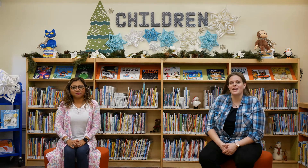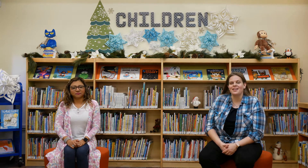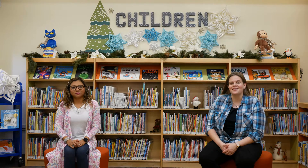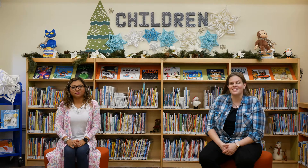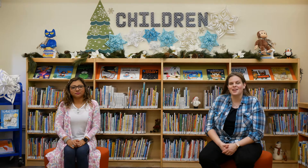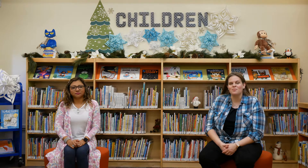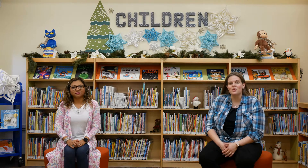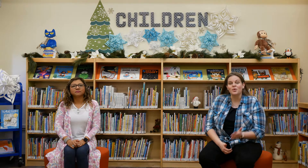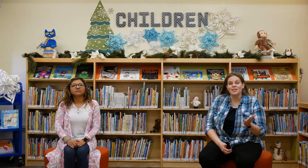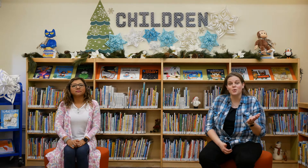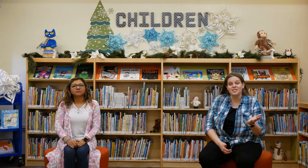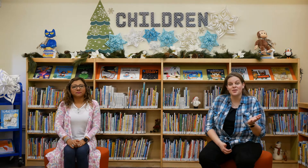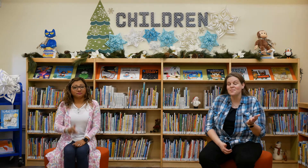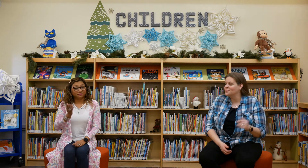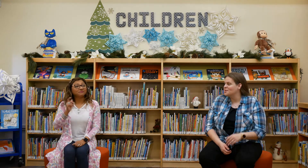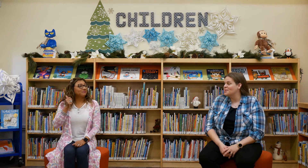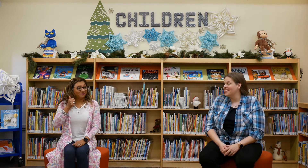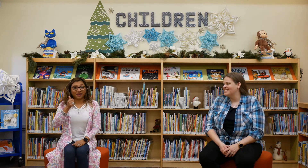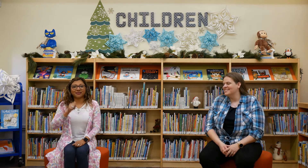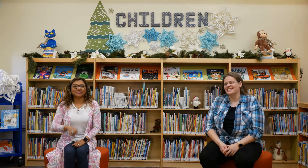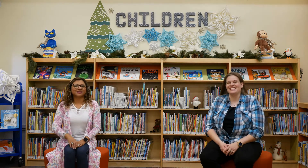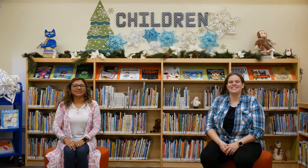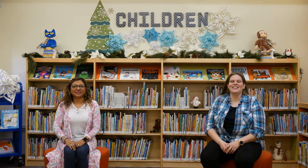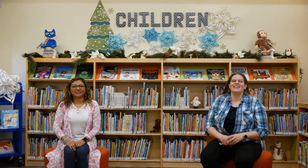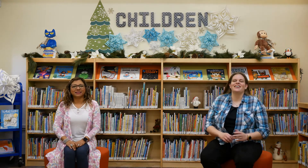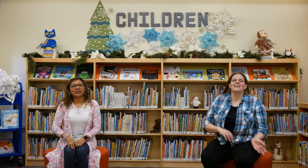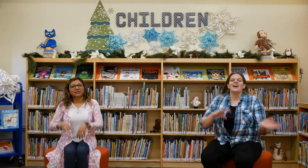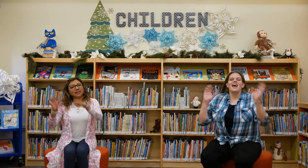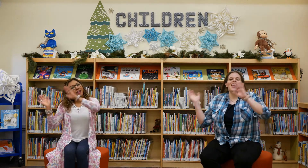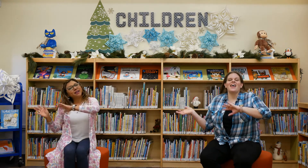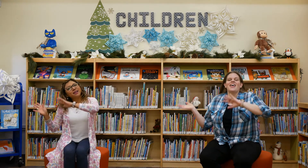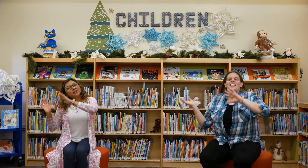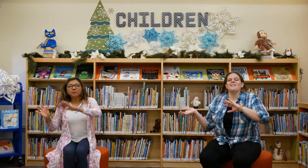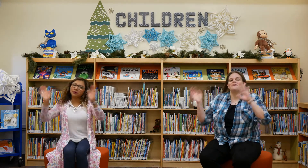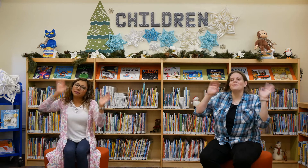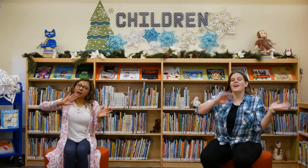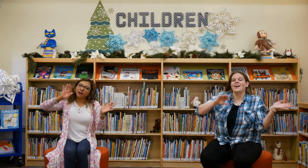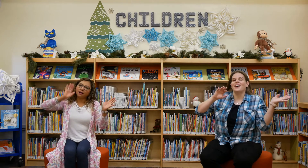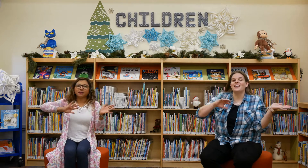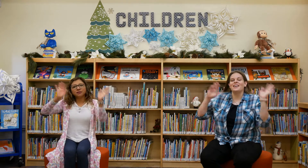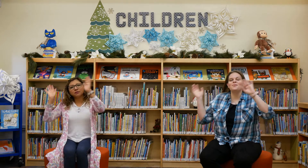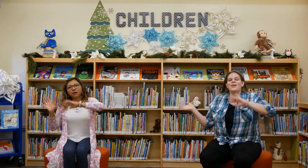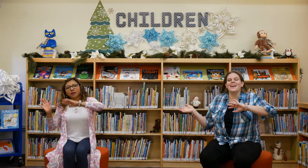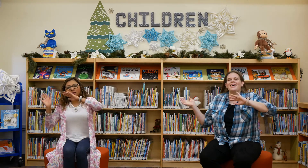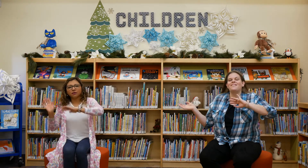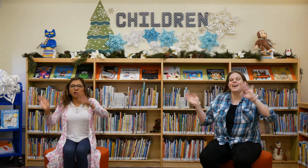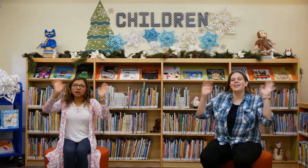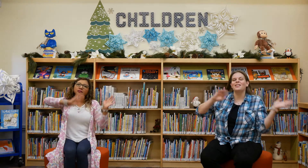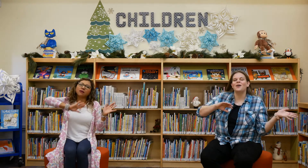Had a Little Lamb. Will you guys join us at home? You ready? Yes. Let's do it. Everybody wave hello,